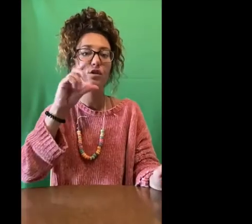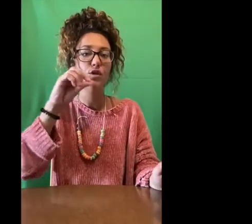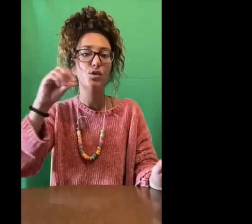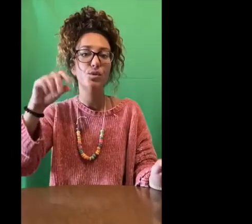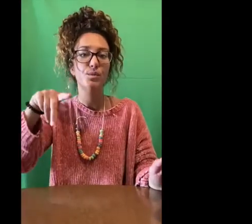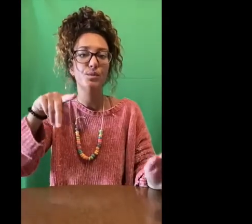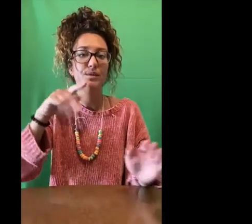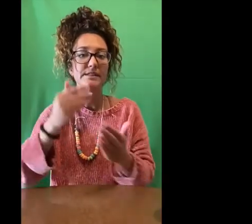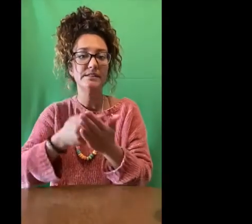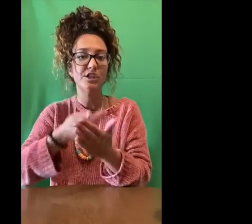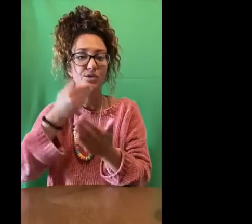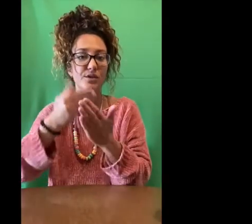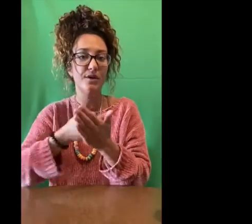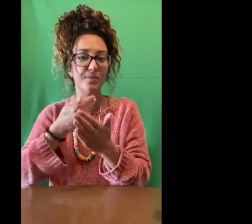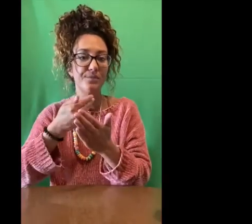Fruit Loops cereal.